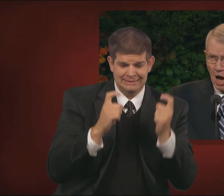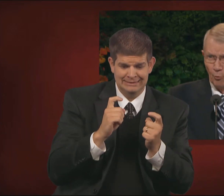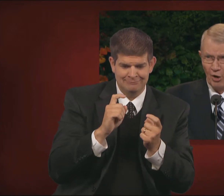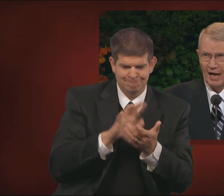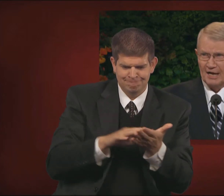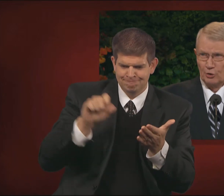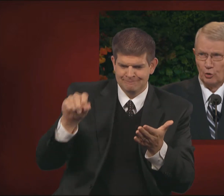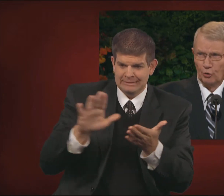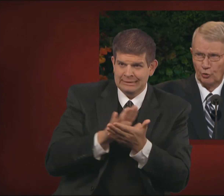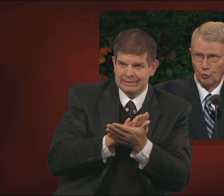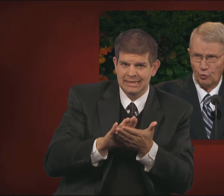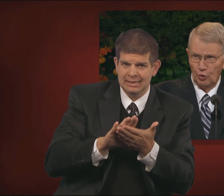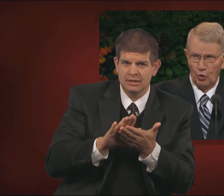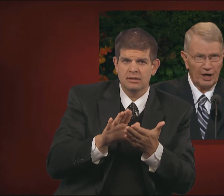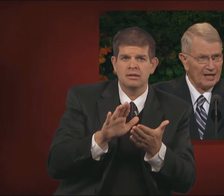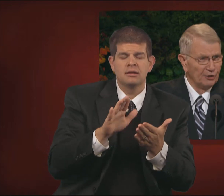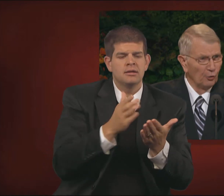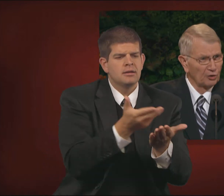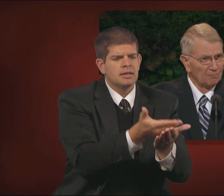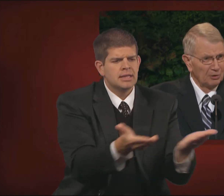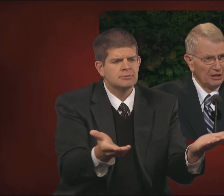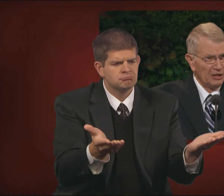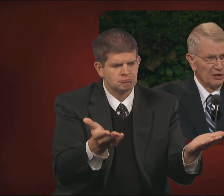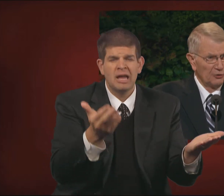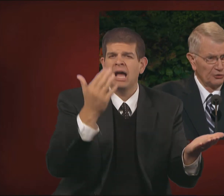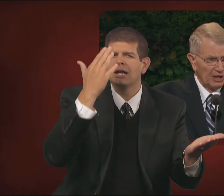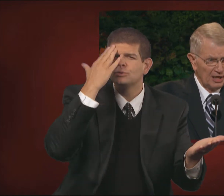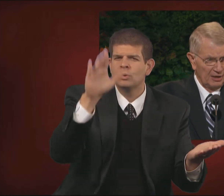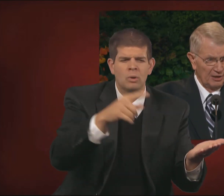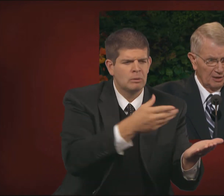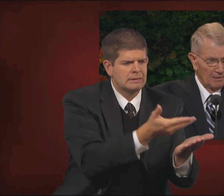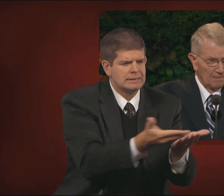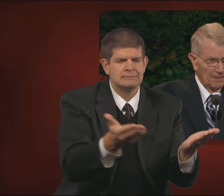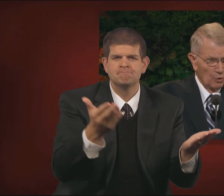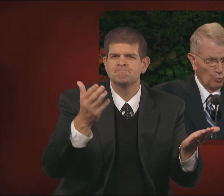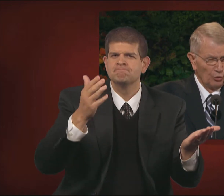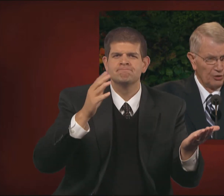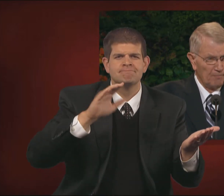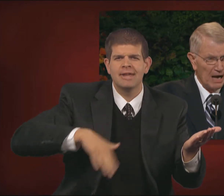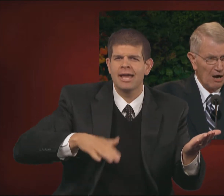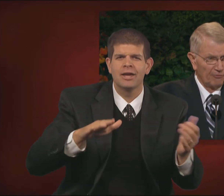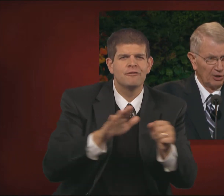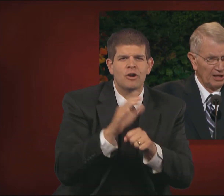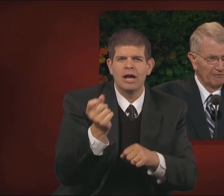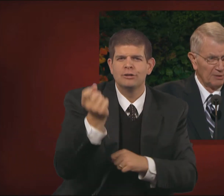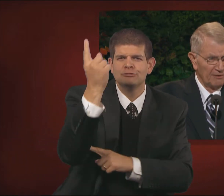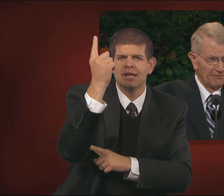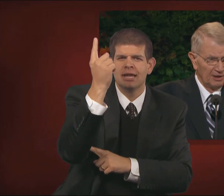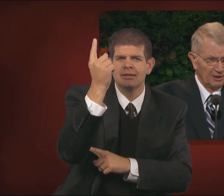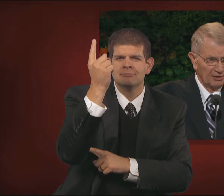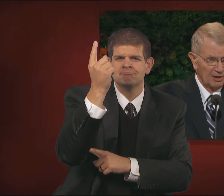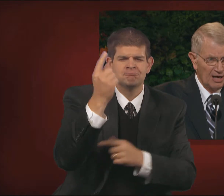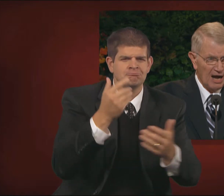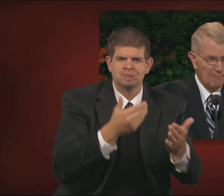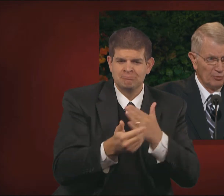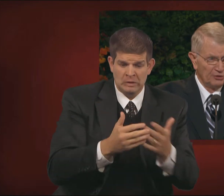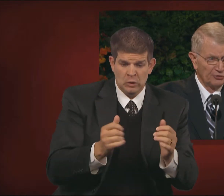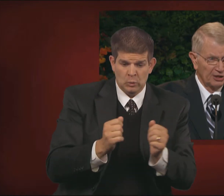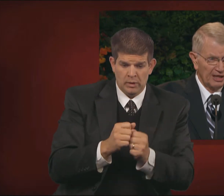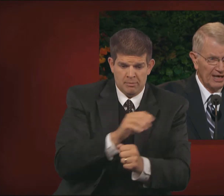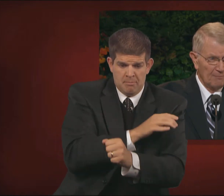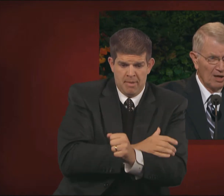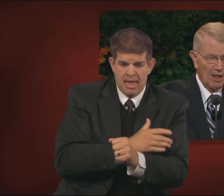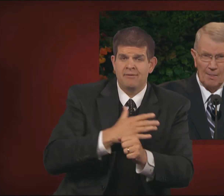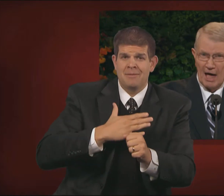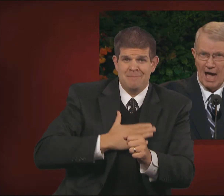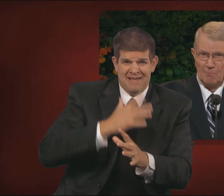And what I do not know or I do not completely understand, with the powerful aid of my faith, I bridge